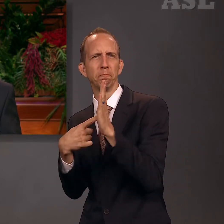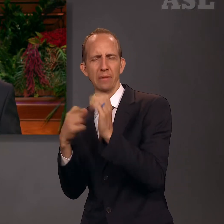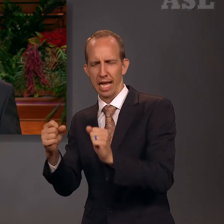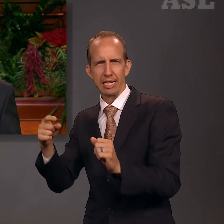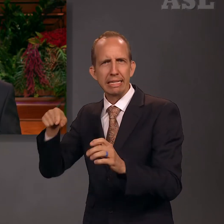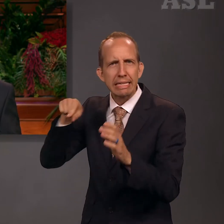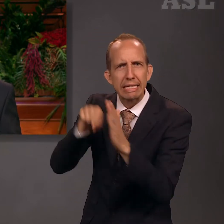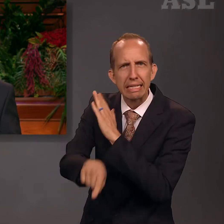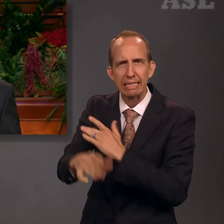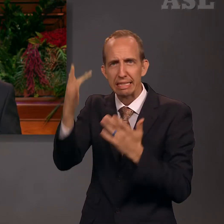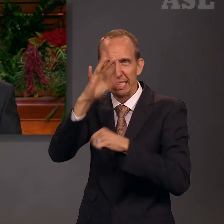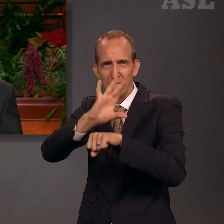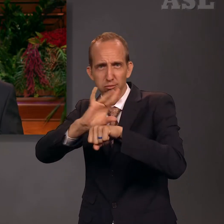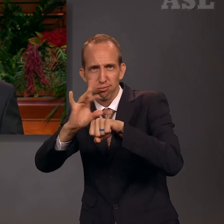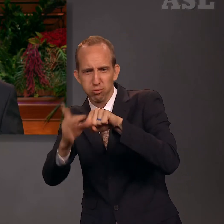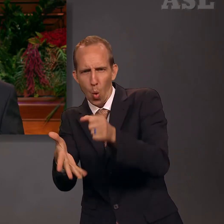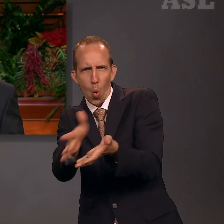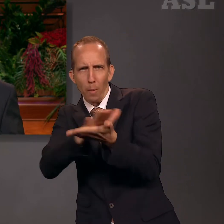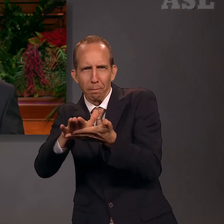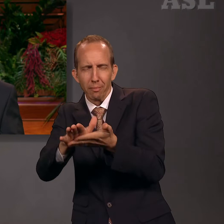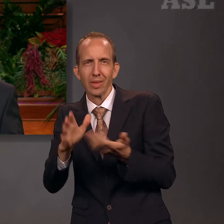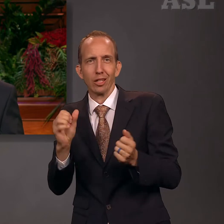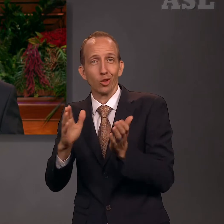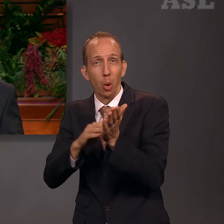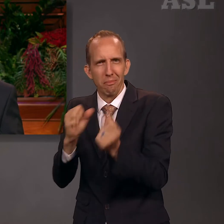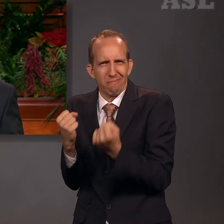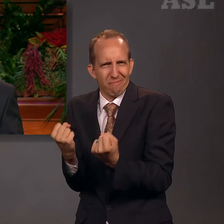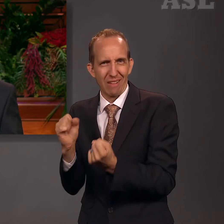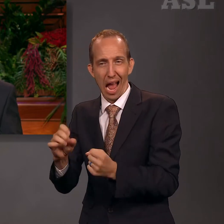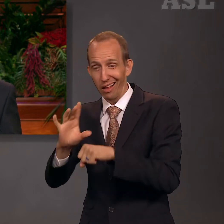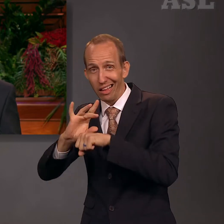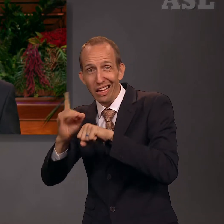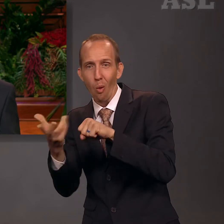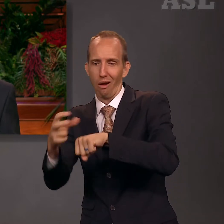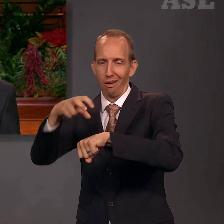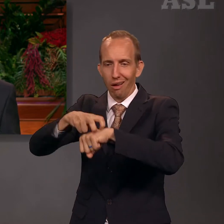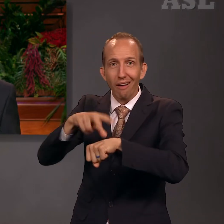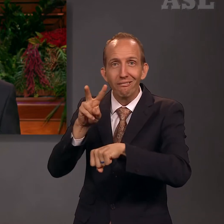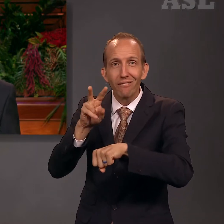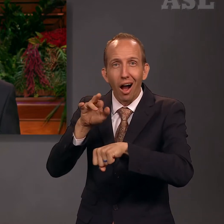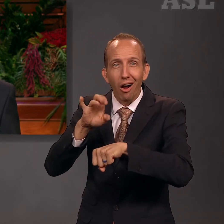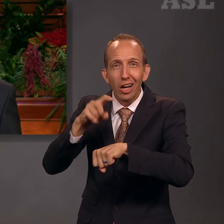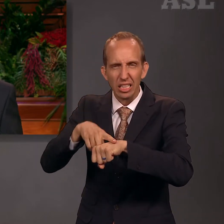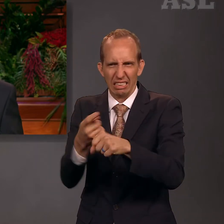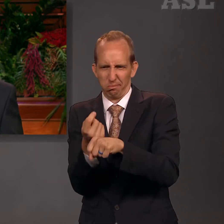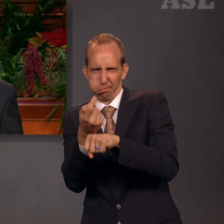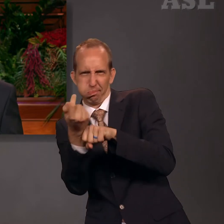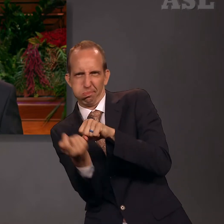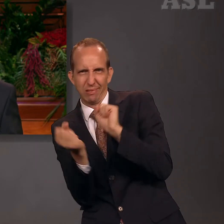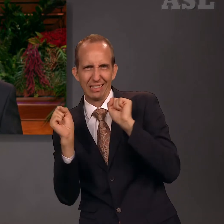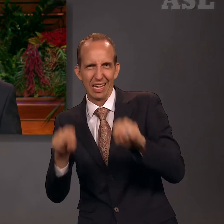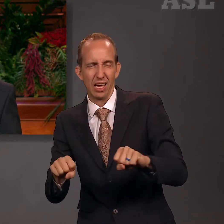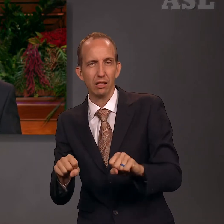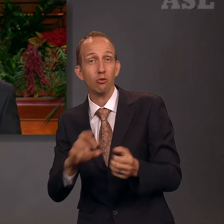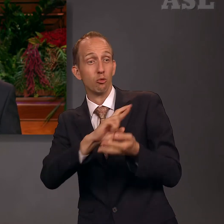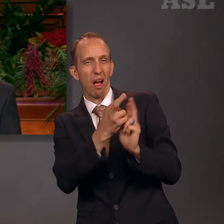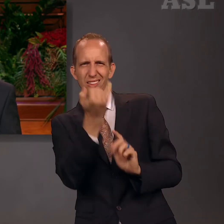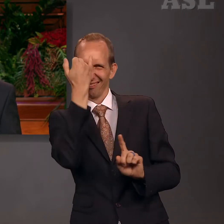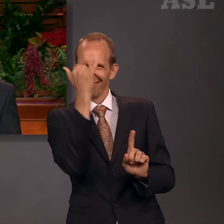viruses. Like soap, repentance is a cleaning agent. It allows us the opportunity to